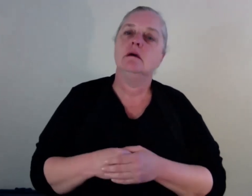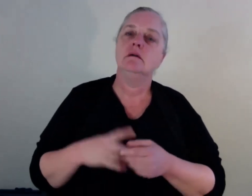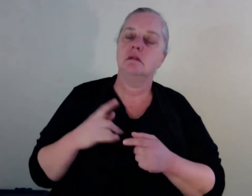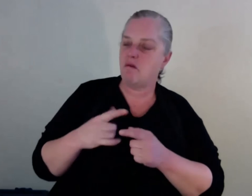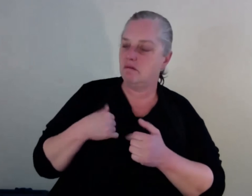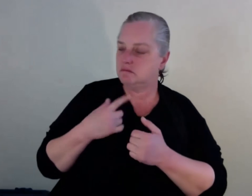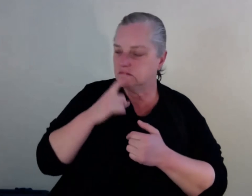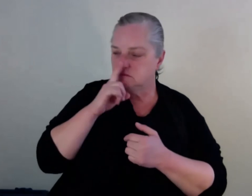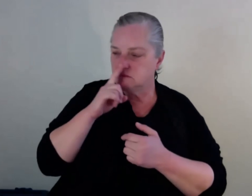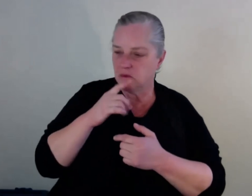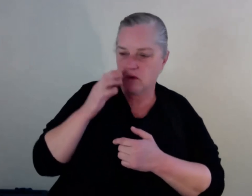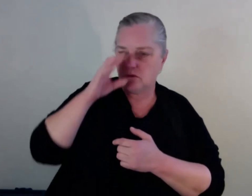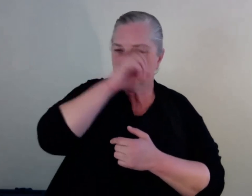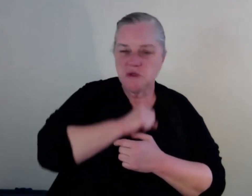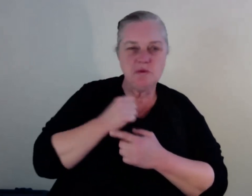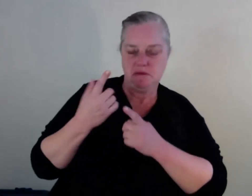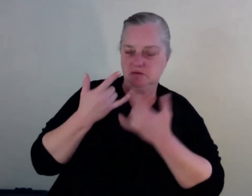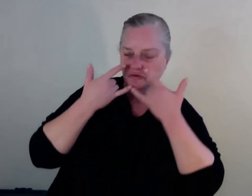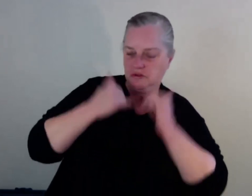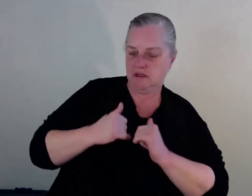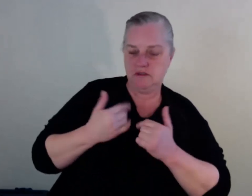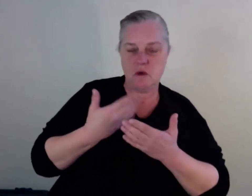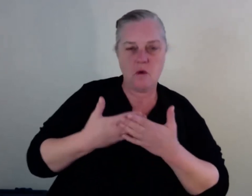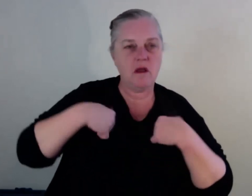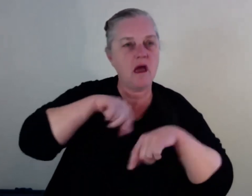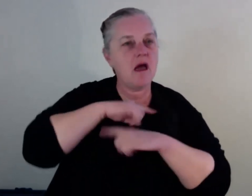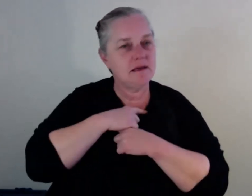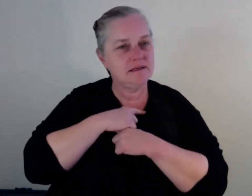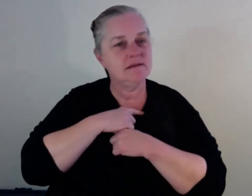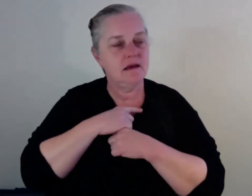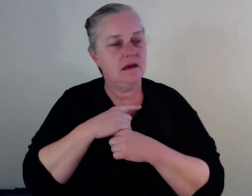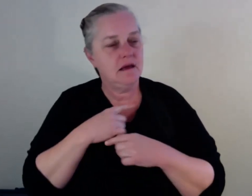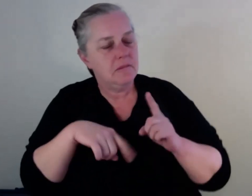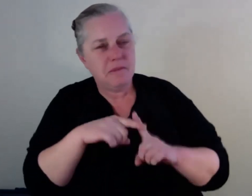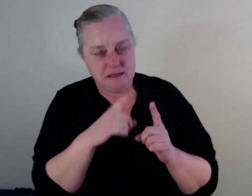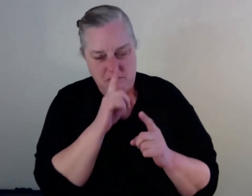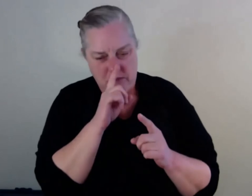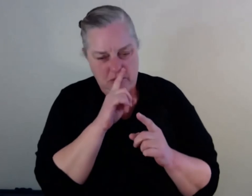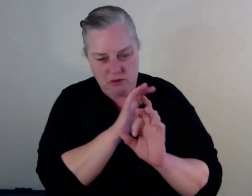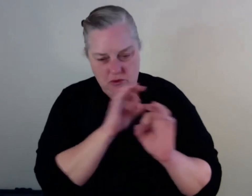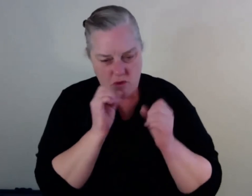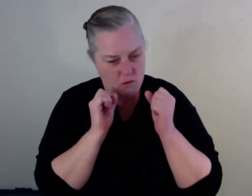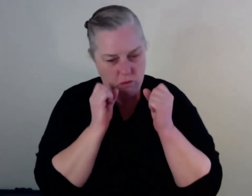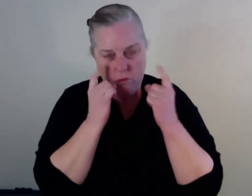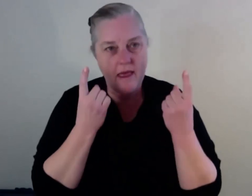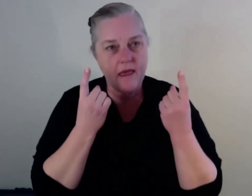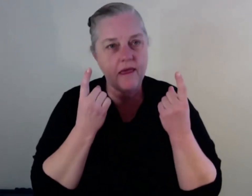I guess that's a massive barrier because people don't know what, um, you know, kind of what helps out there and, and they're not visible